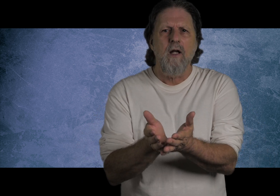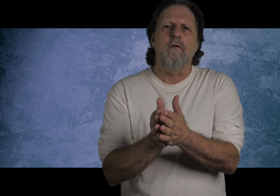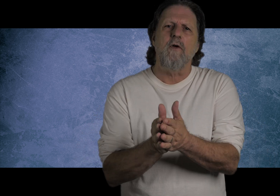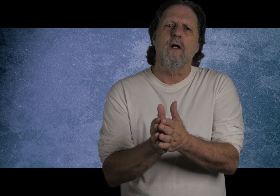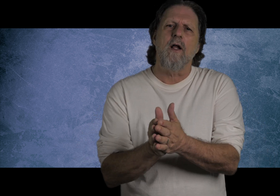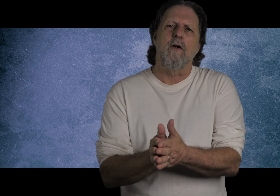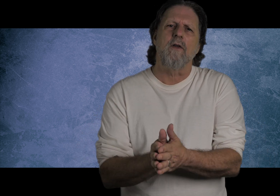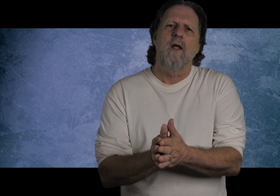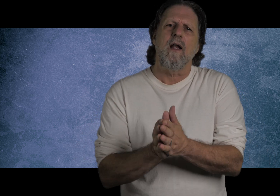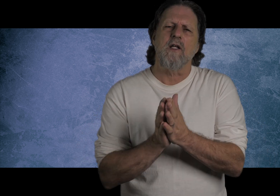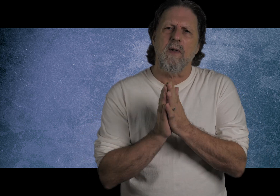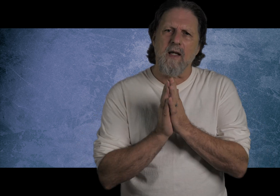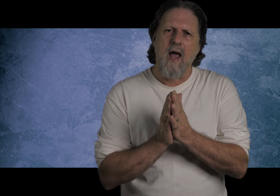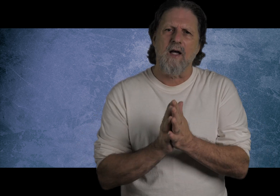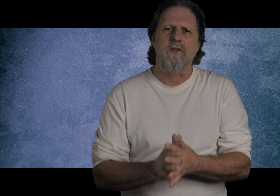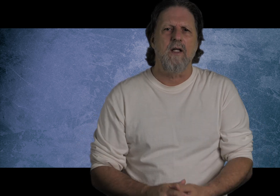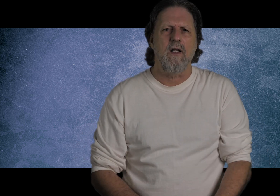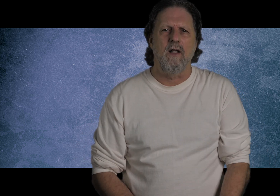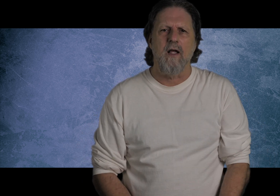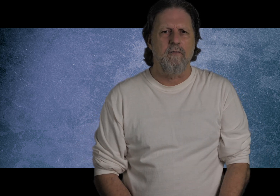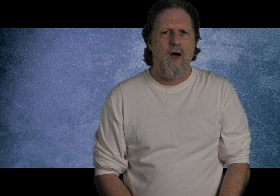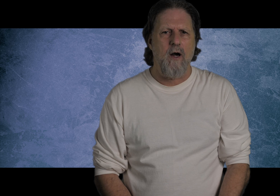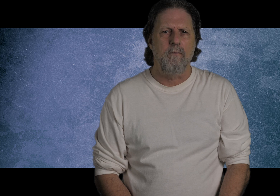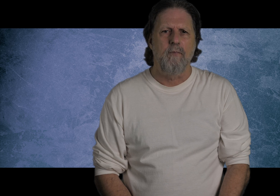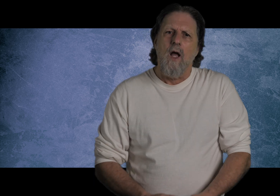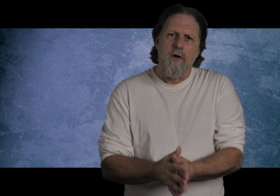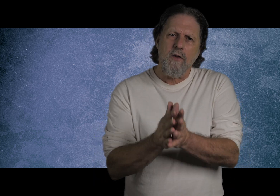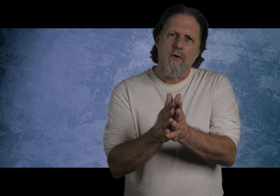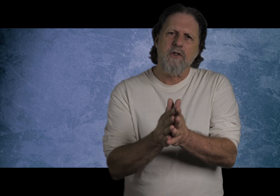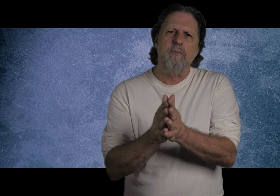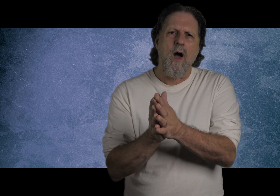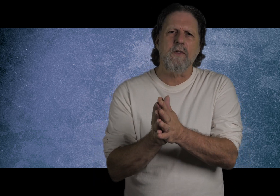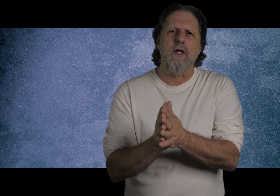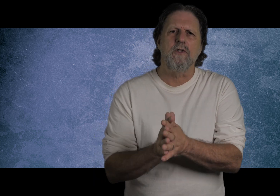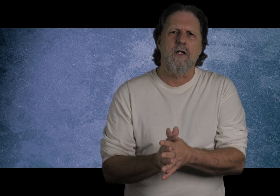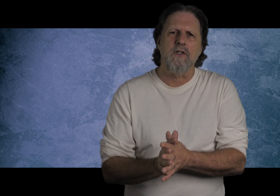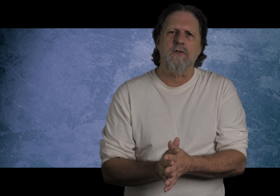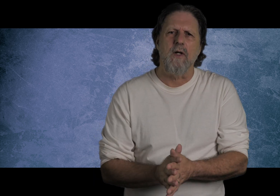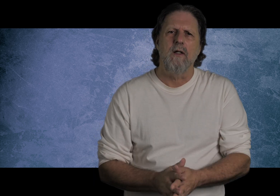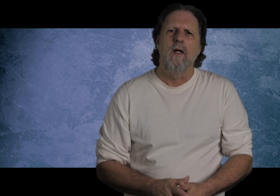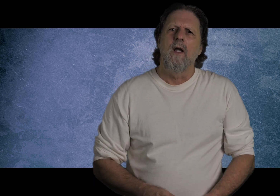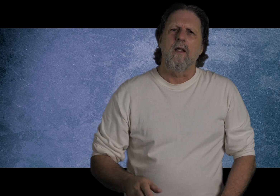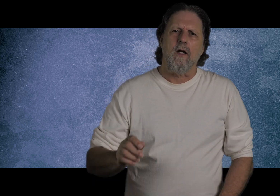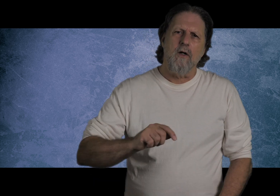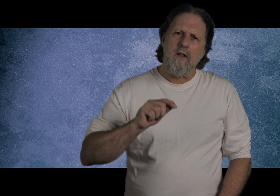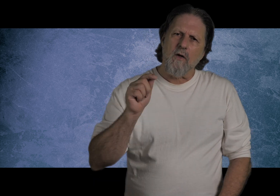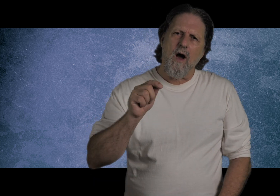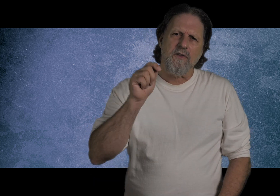defeat on earth and has been cast into the lake of fire. Here, the crushing promised in Genesis 3 that occurred at the cross